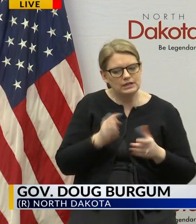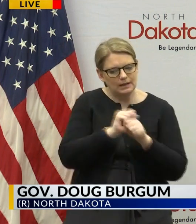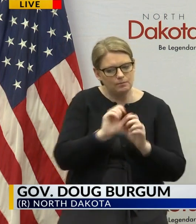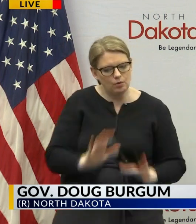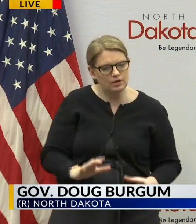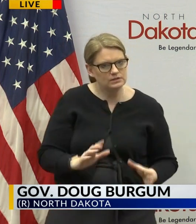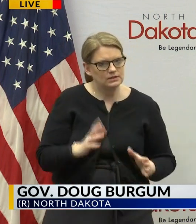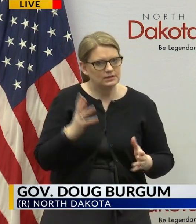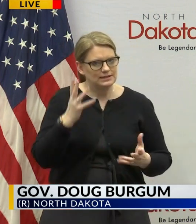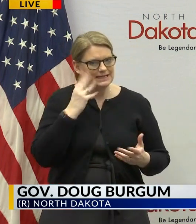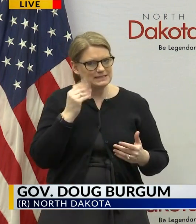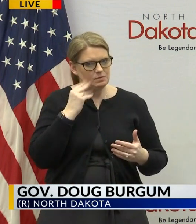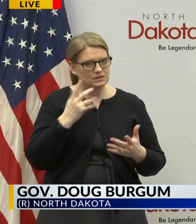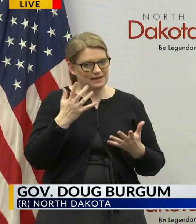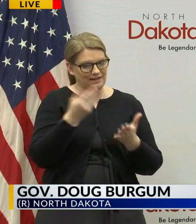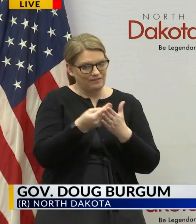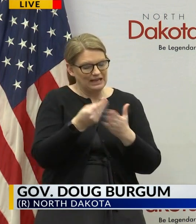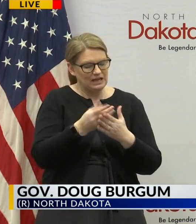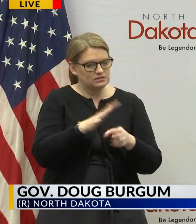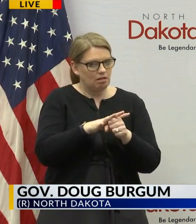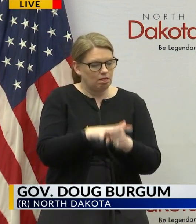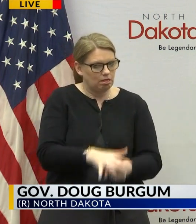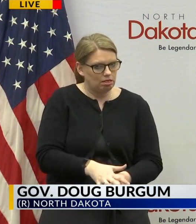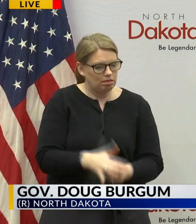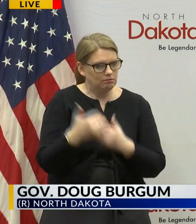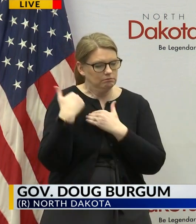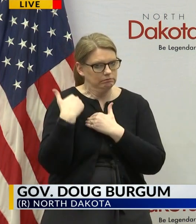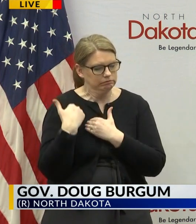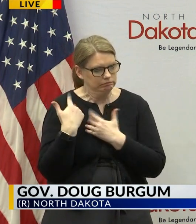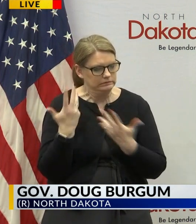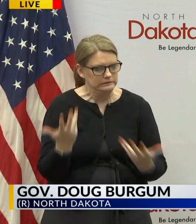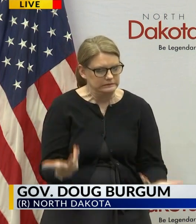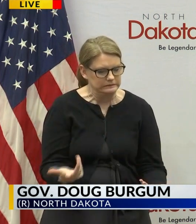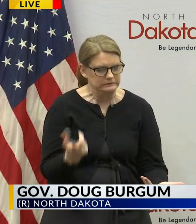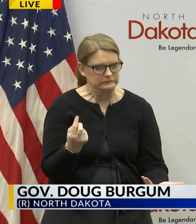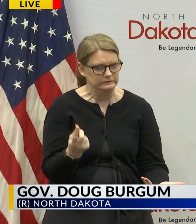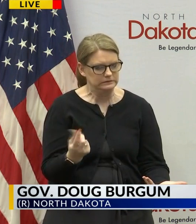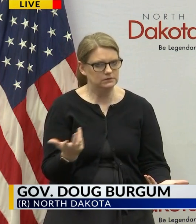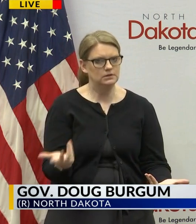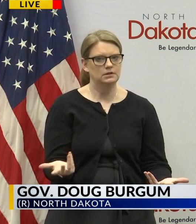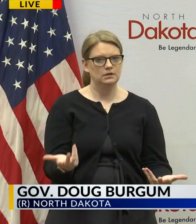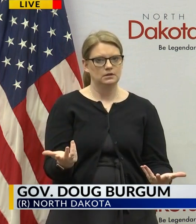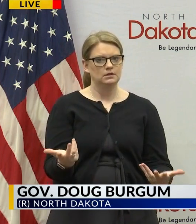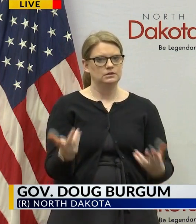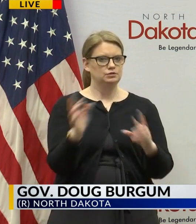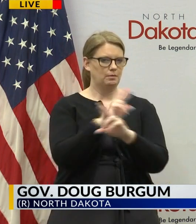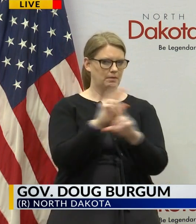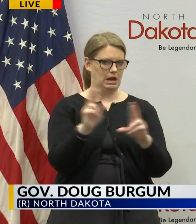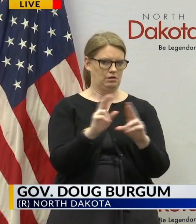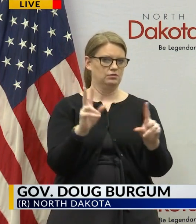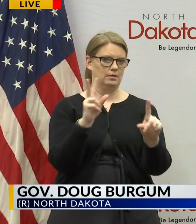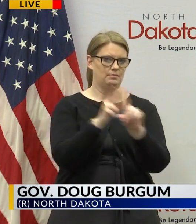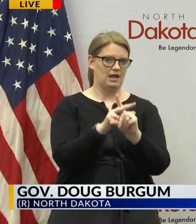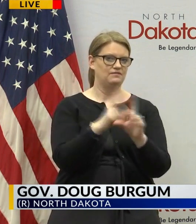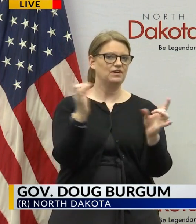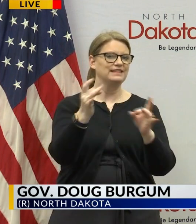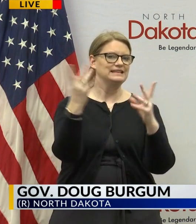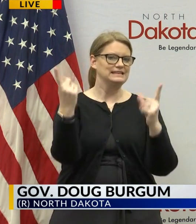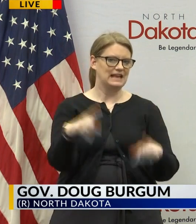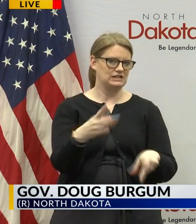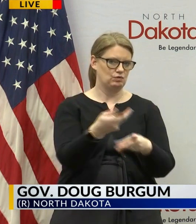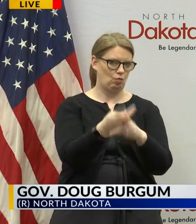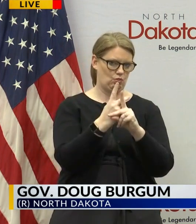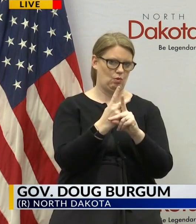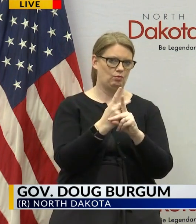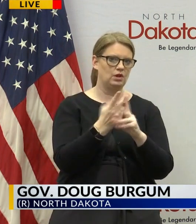experienced or anticipating financial strain to to prepare to apply for disaster loan assistance through the